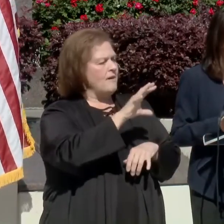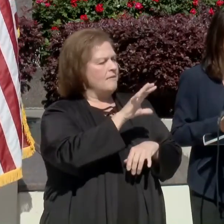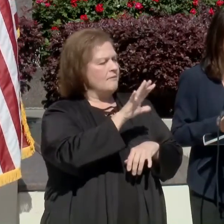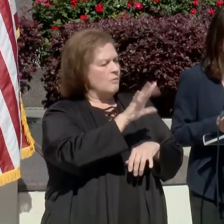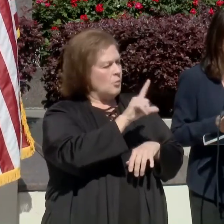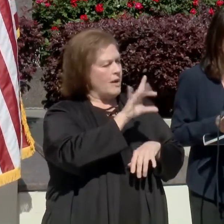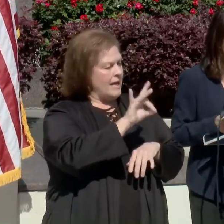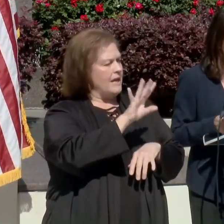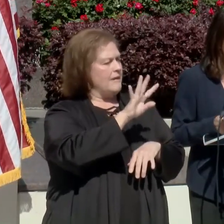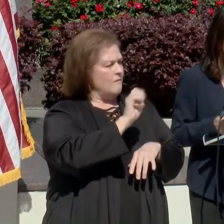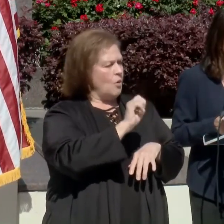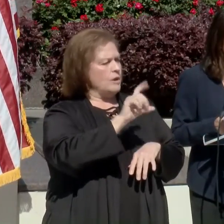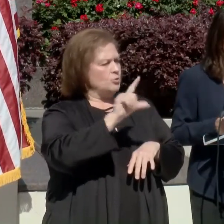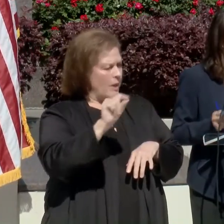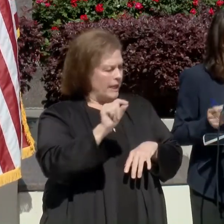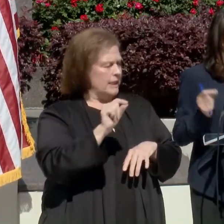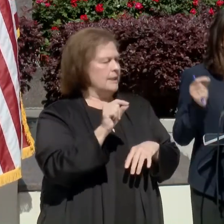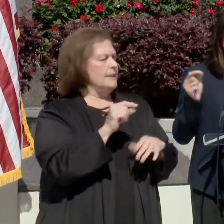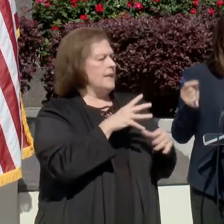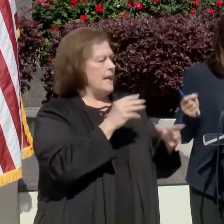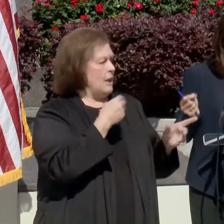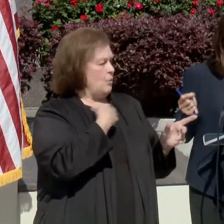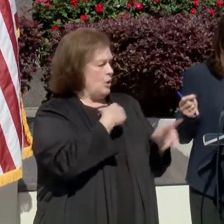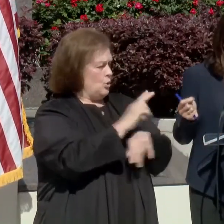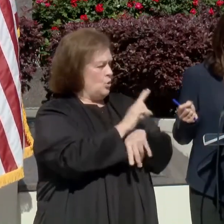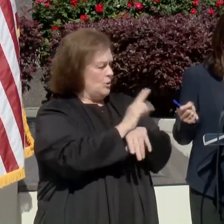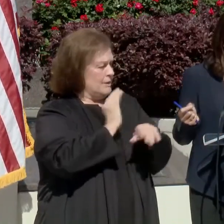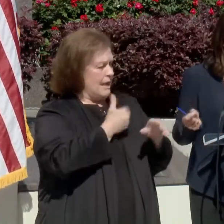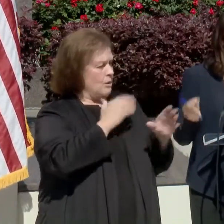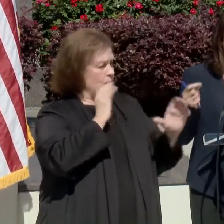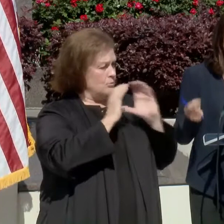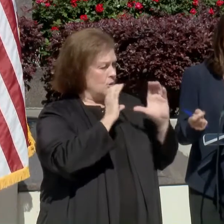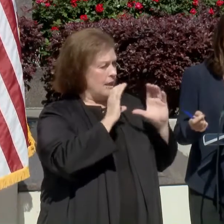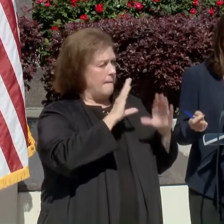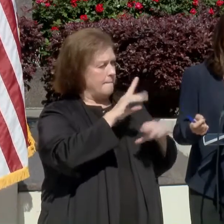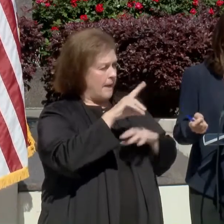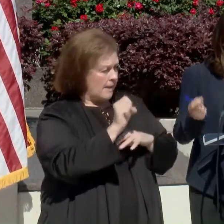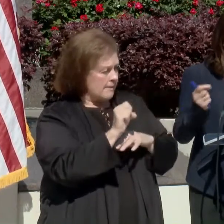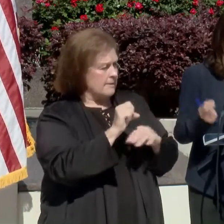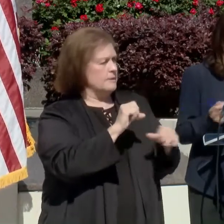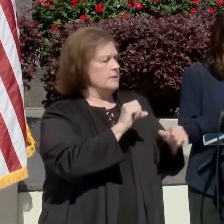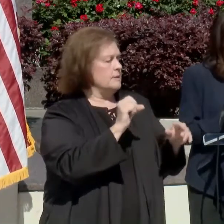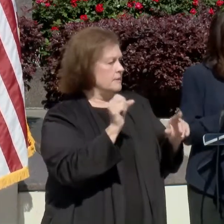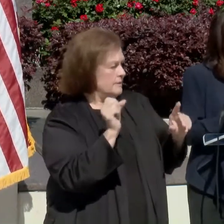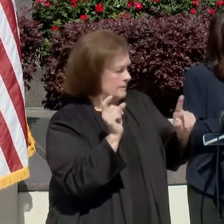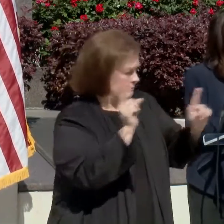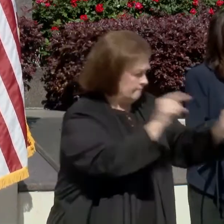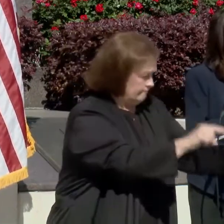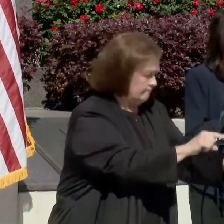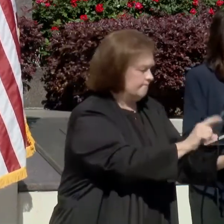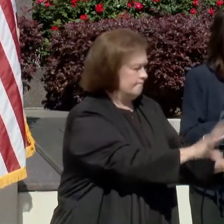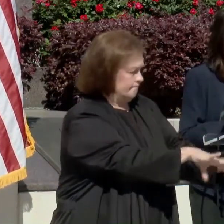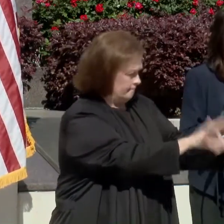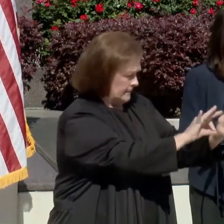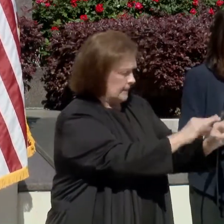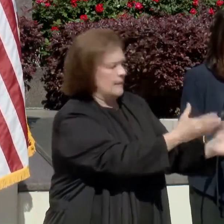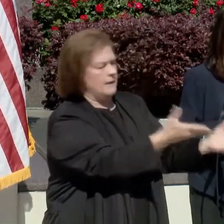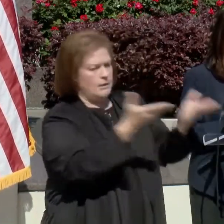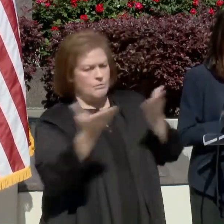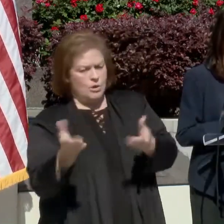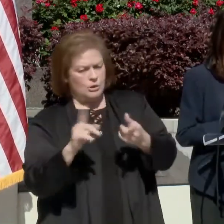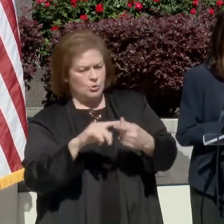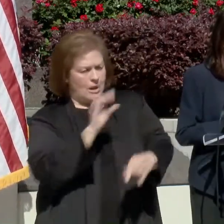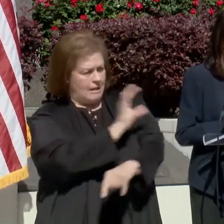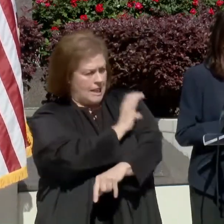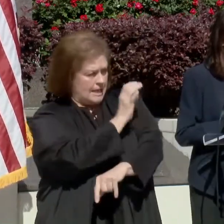-4020 and we're going to use our community buses. We'll pick you up and transport you to one of our partner clinics and we're